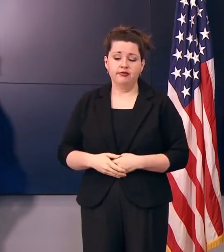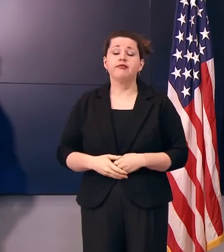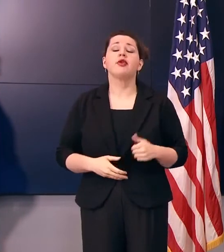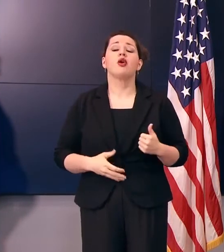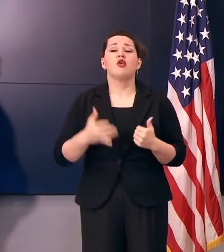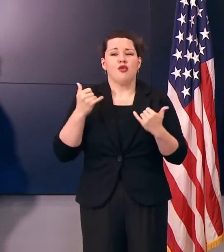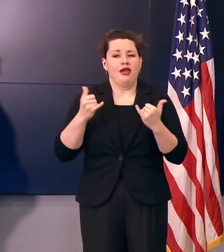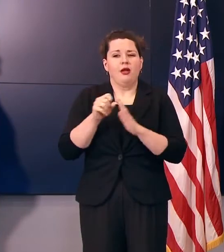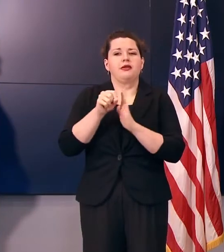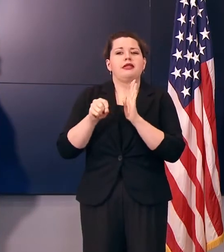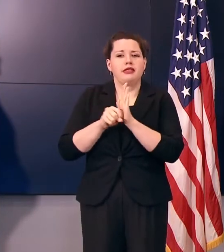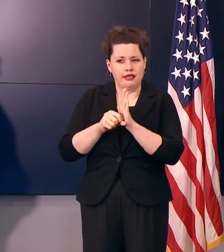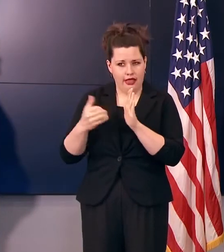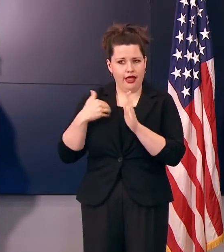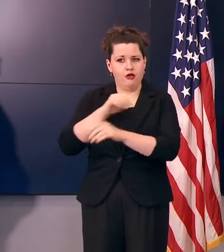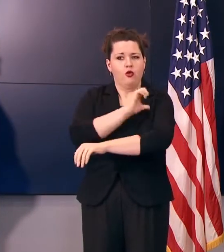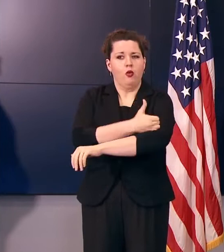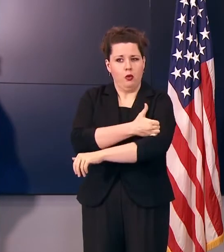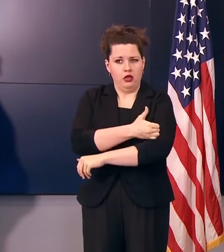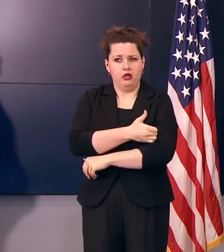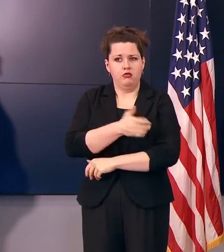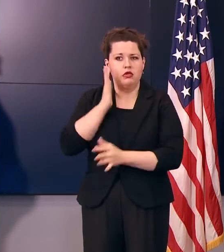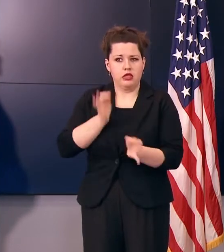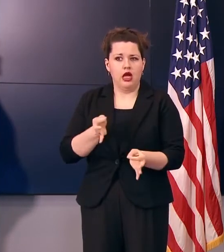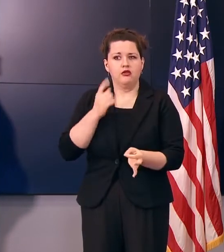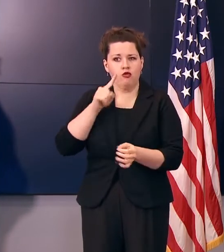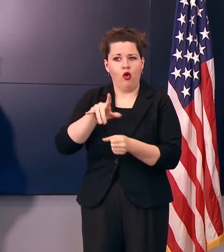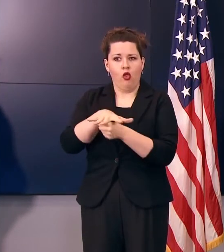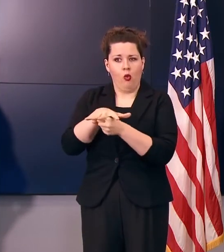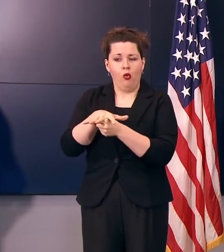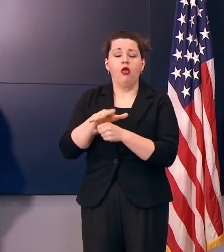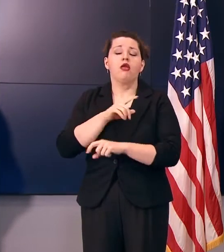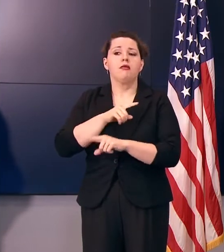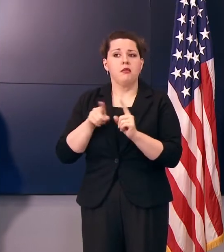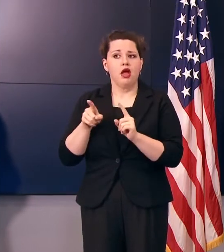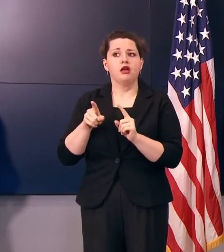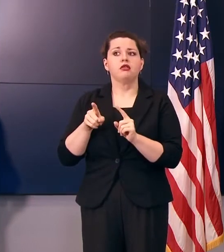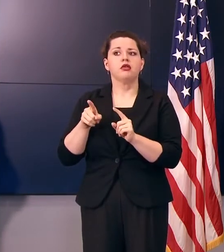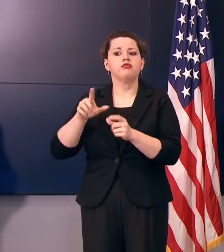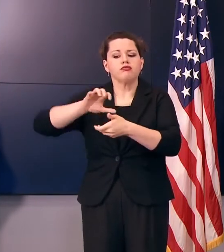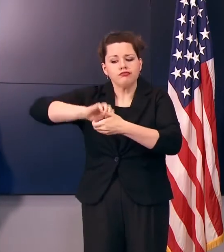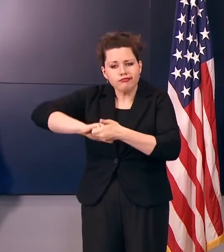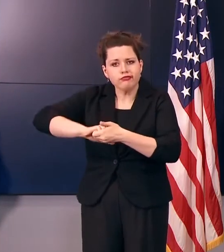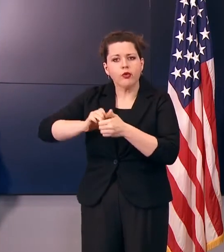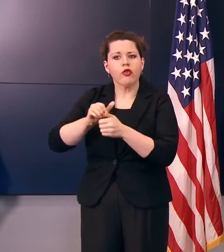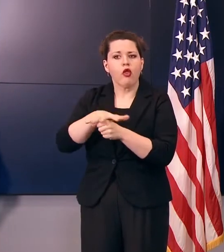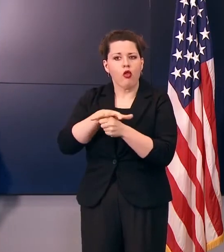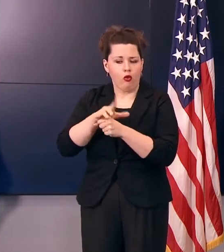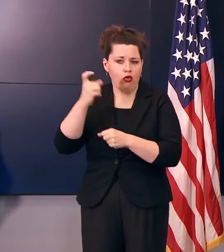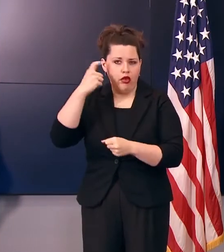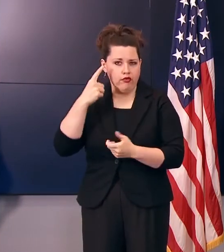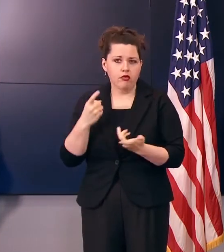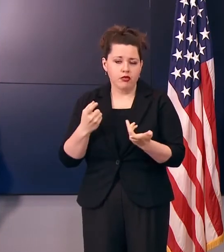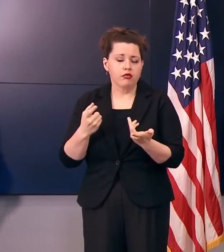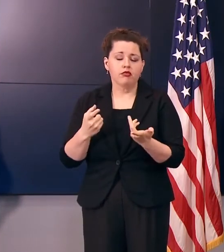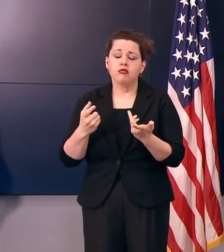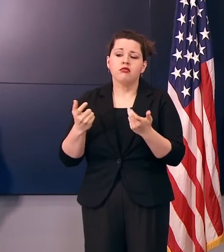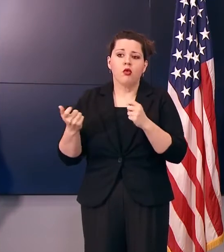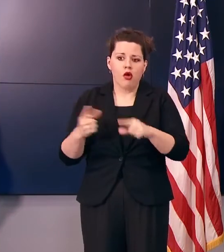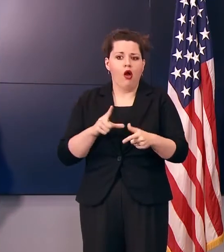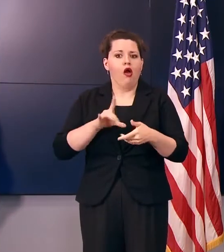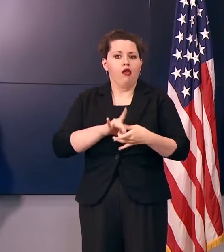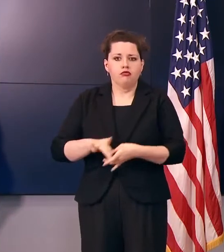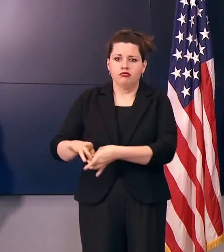state continues to have that authority, but I want to, you know, continue to work with our local governments. I mean, we're all in this together